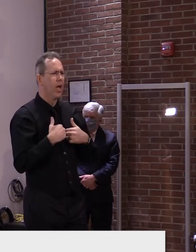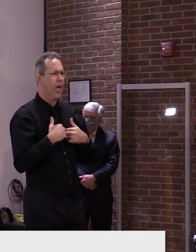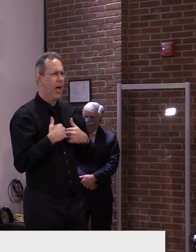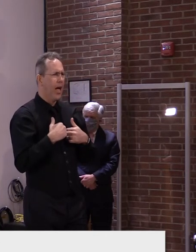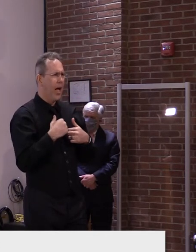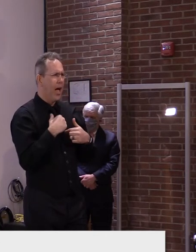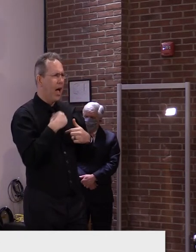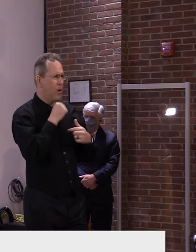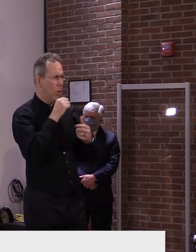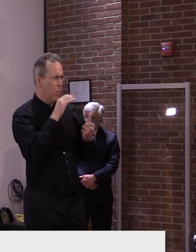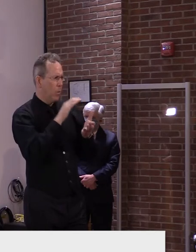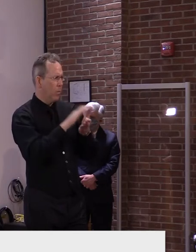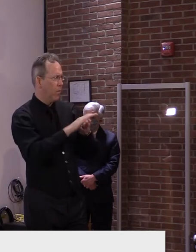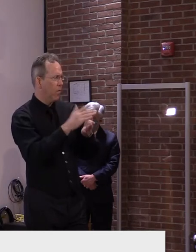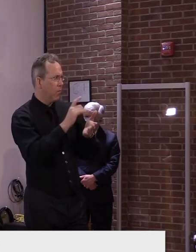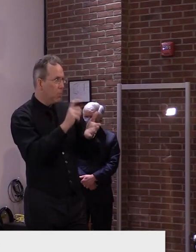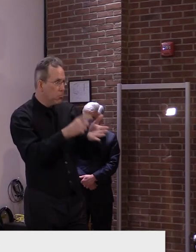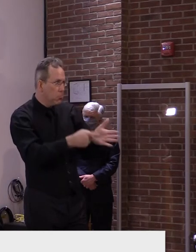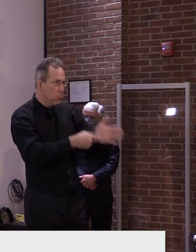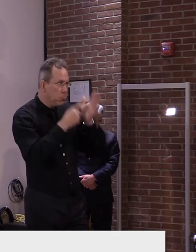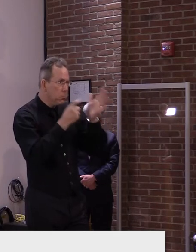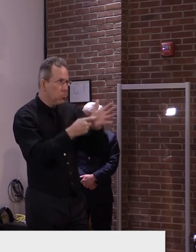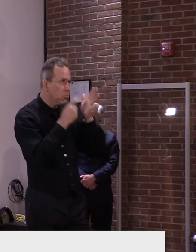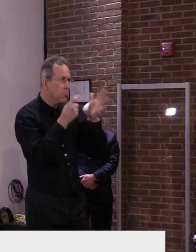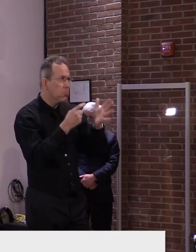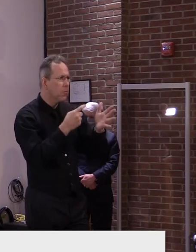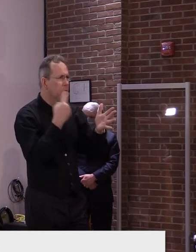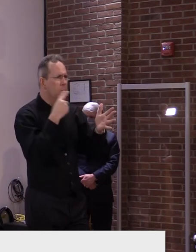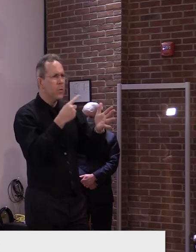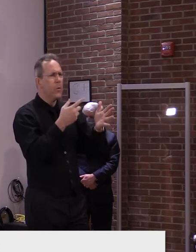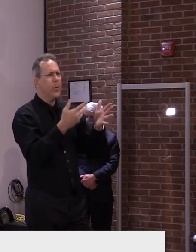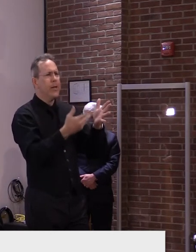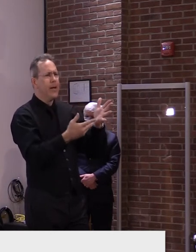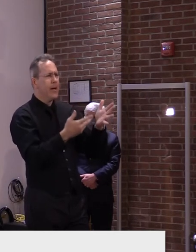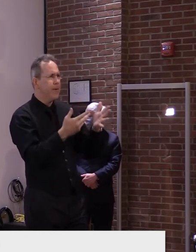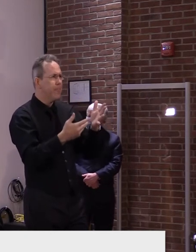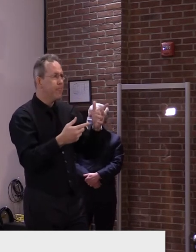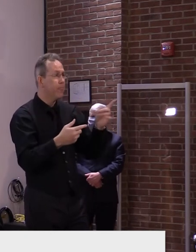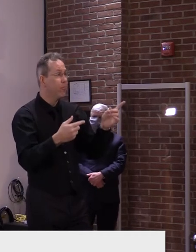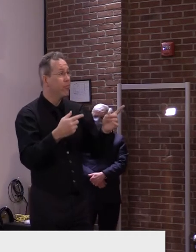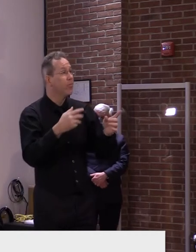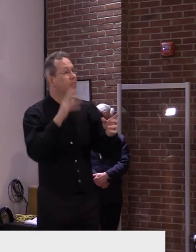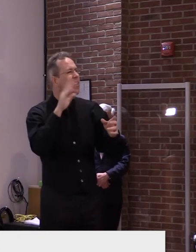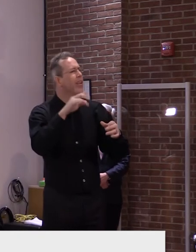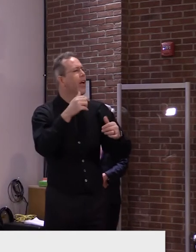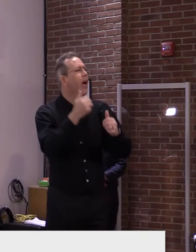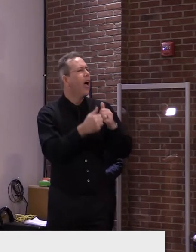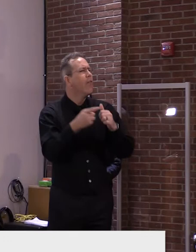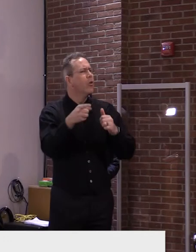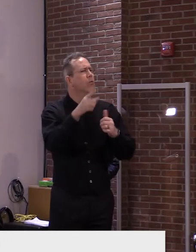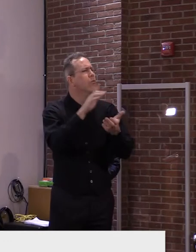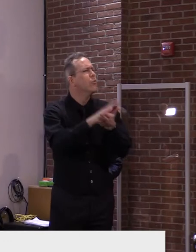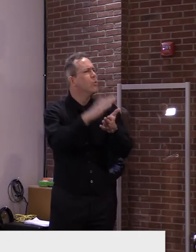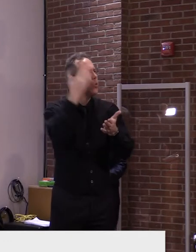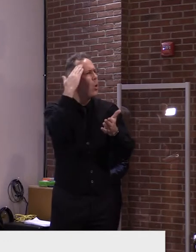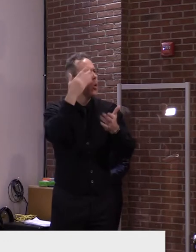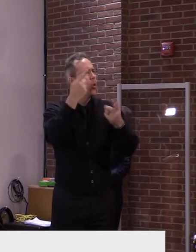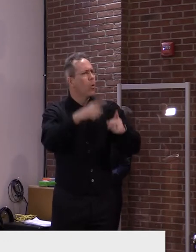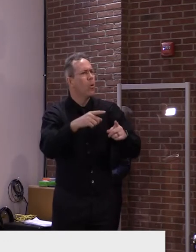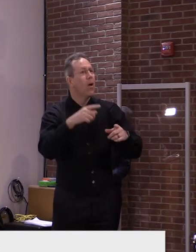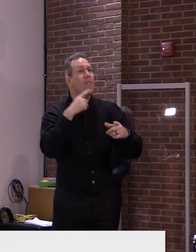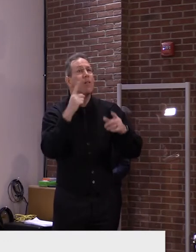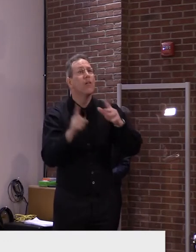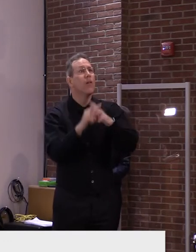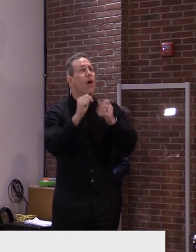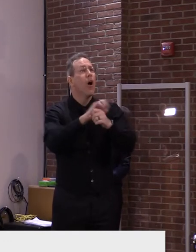or any existing guidance. Obviously, everyone at the school itself knows because the, uh, school staff are really